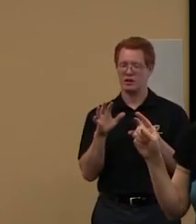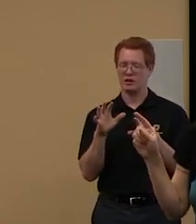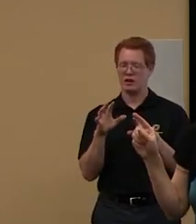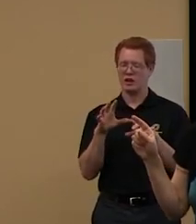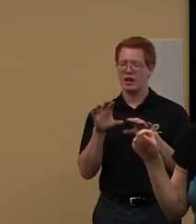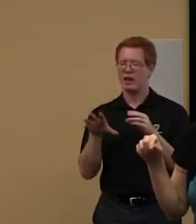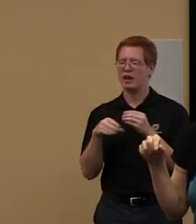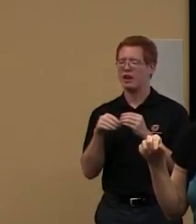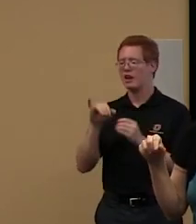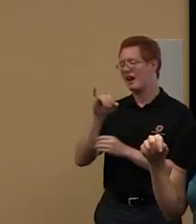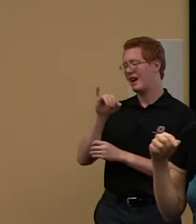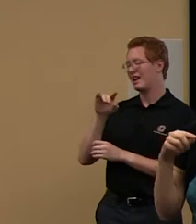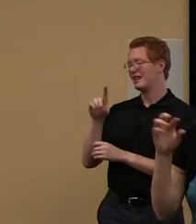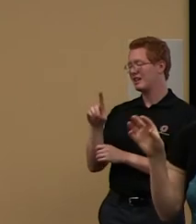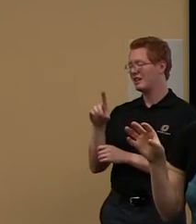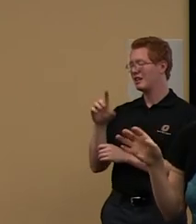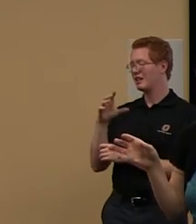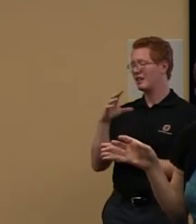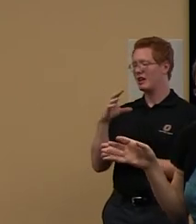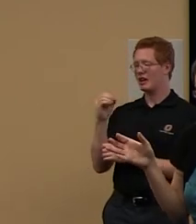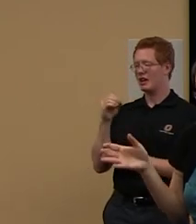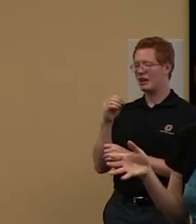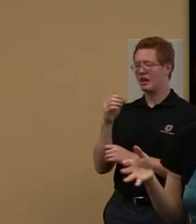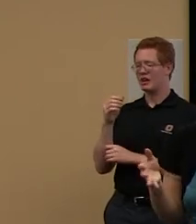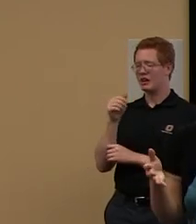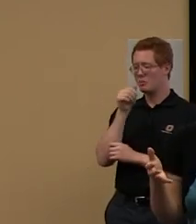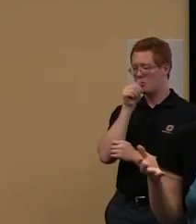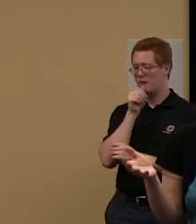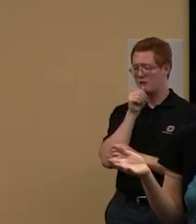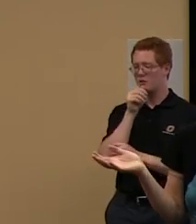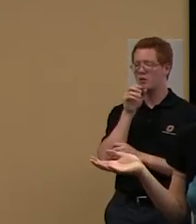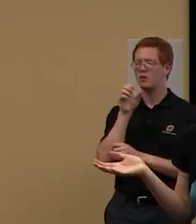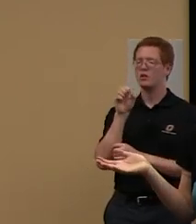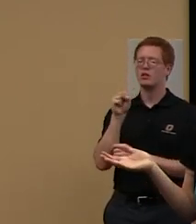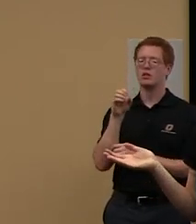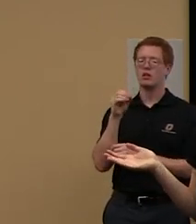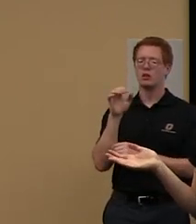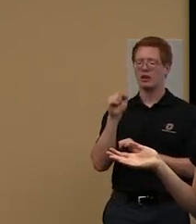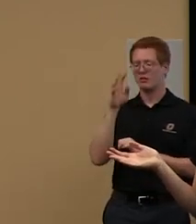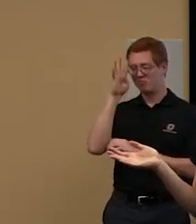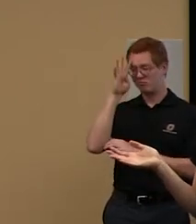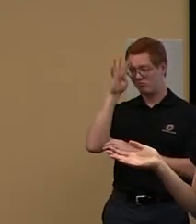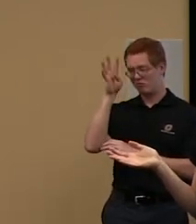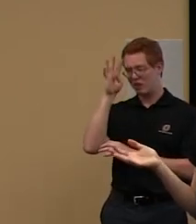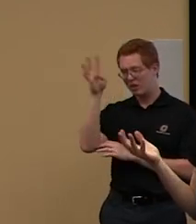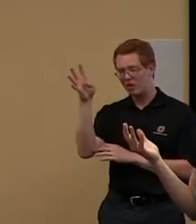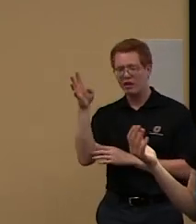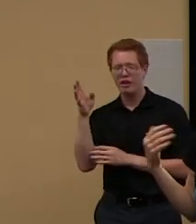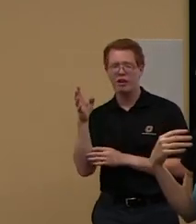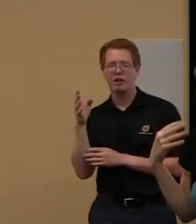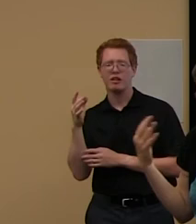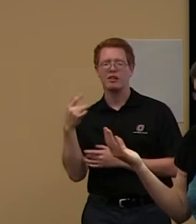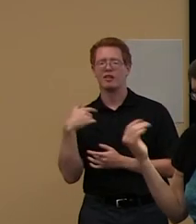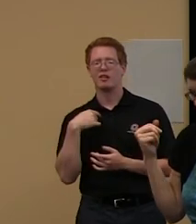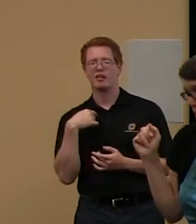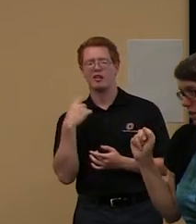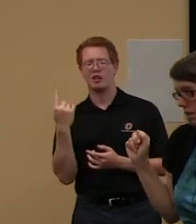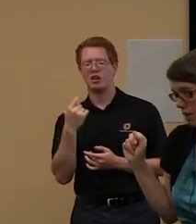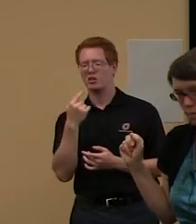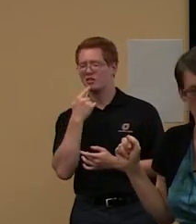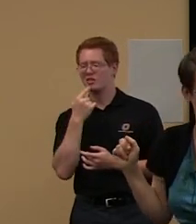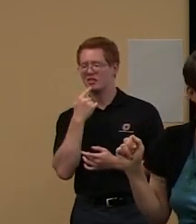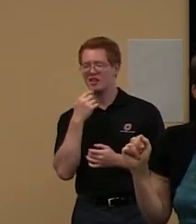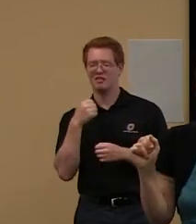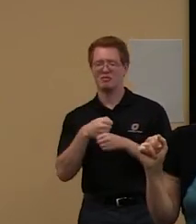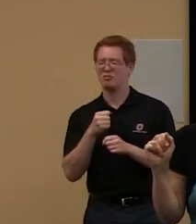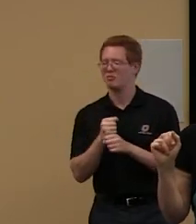put in your ID and then a password. And that password is something that you can make up. But, um, I always say make it as easy